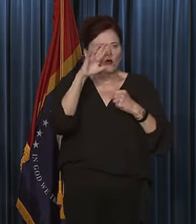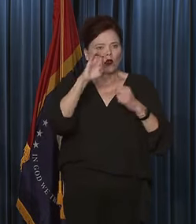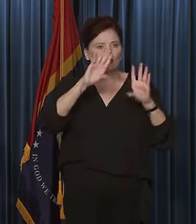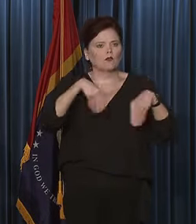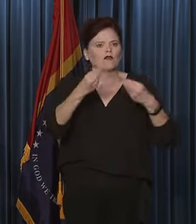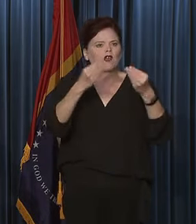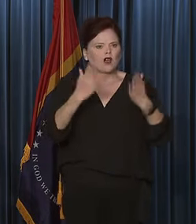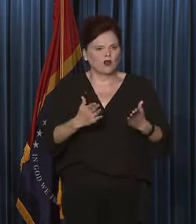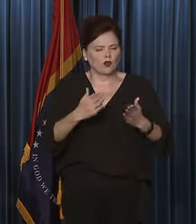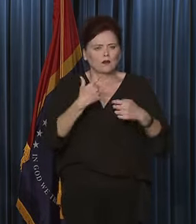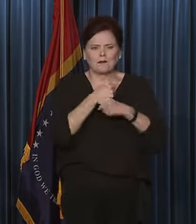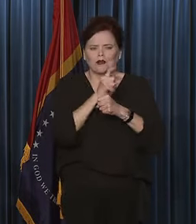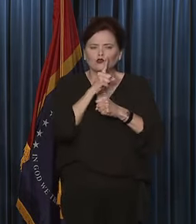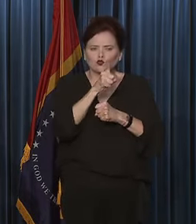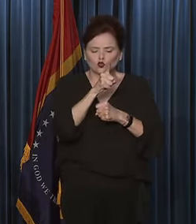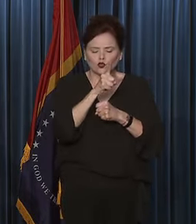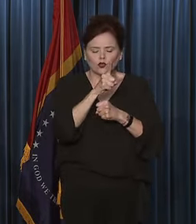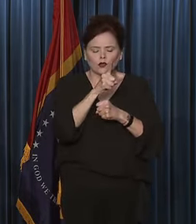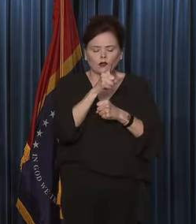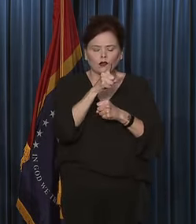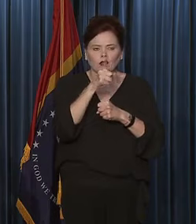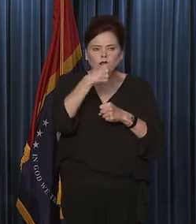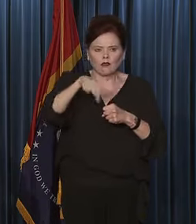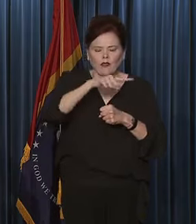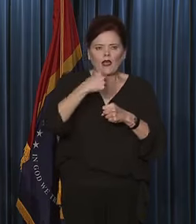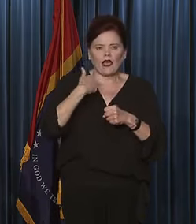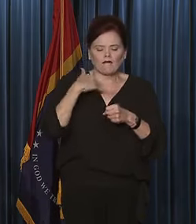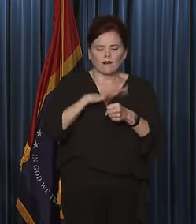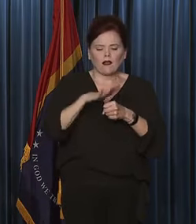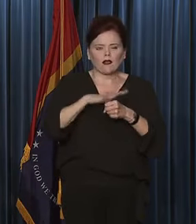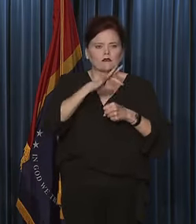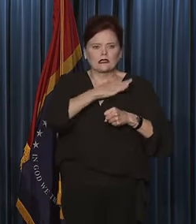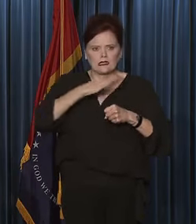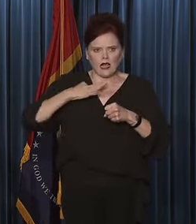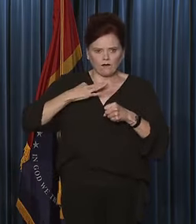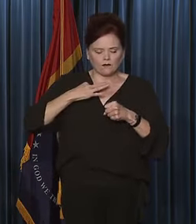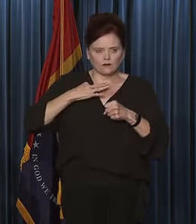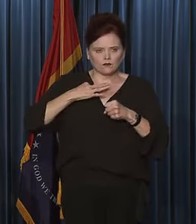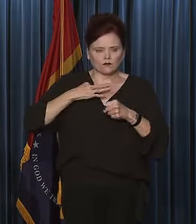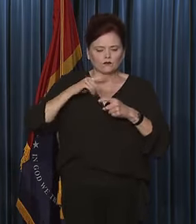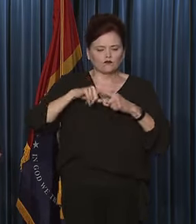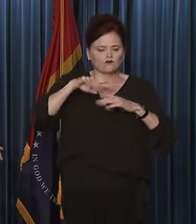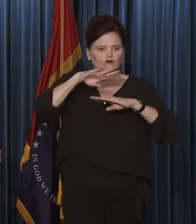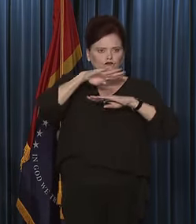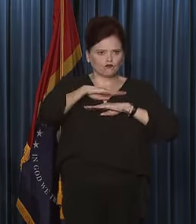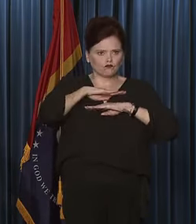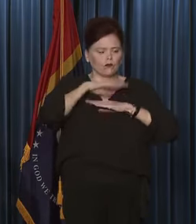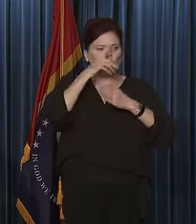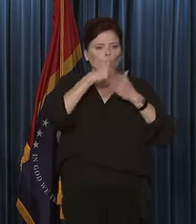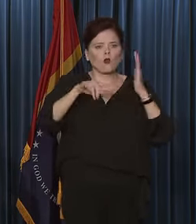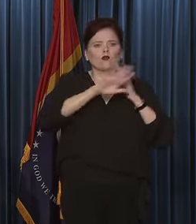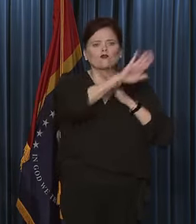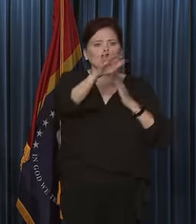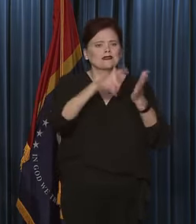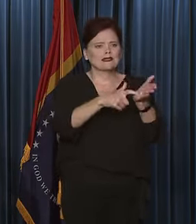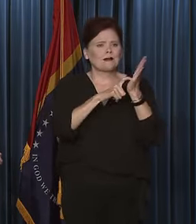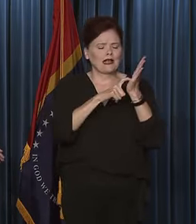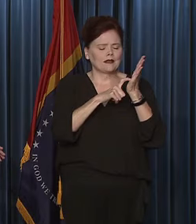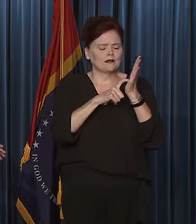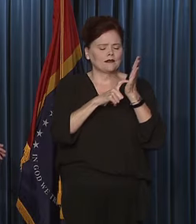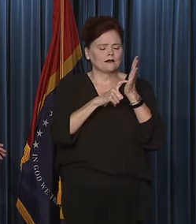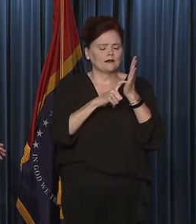to ensure that they have adequate staffing to meet whatever their demand is.